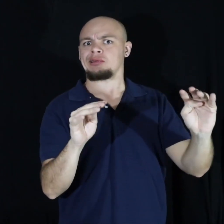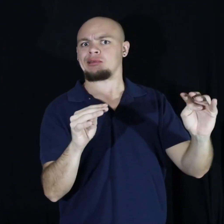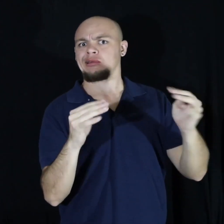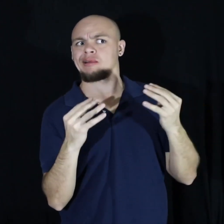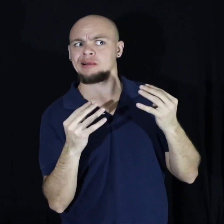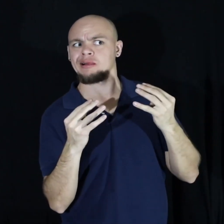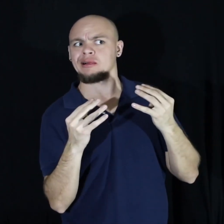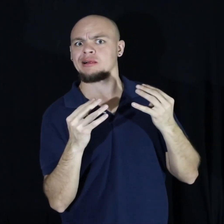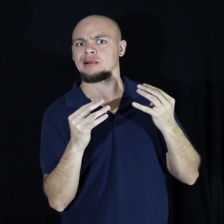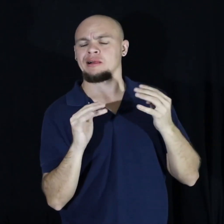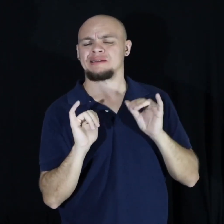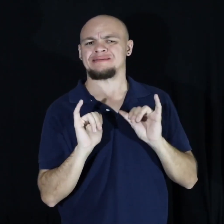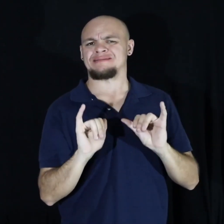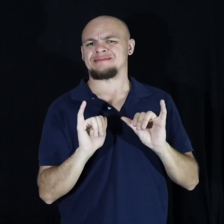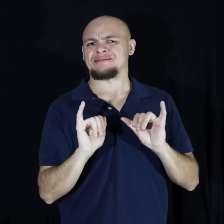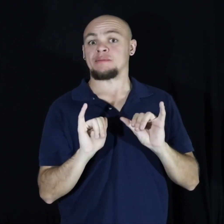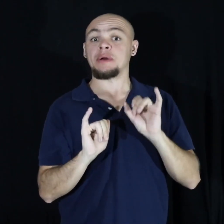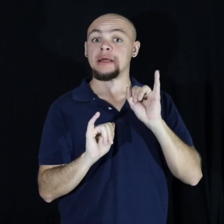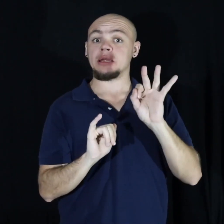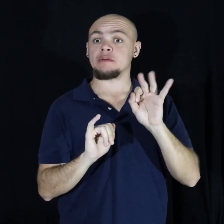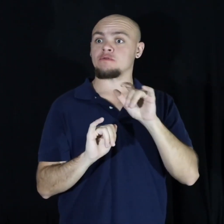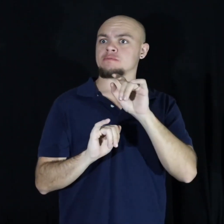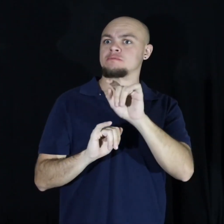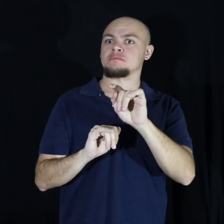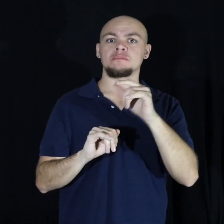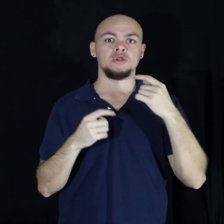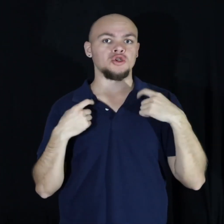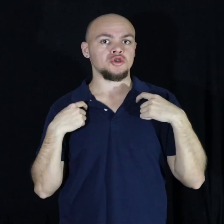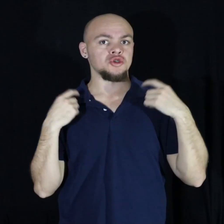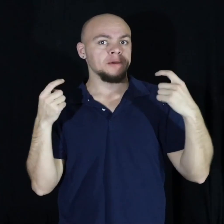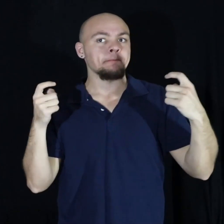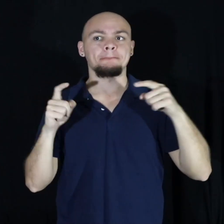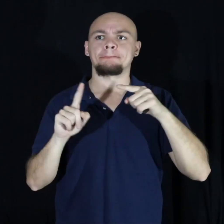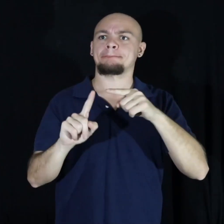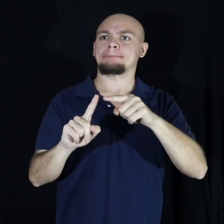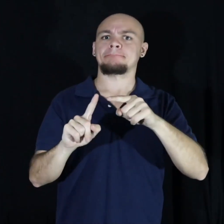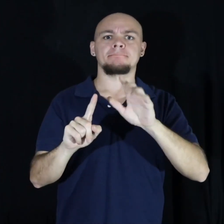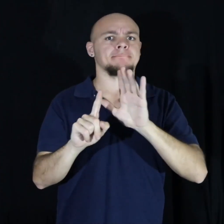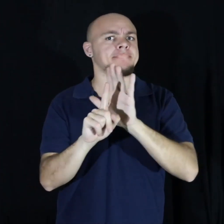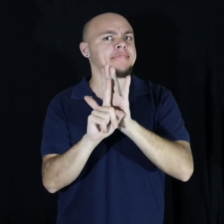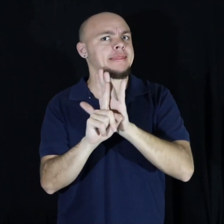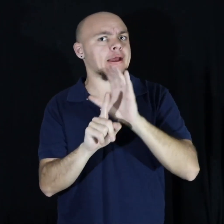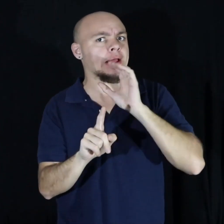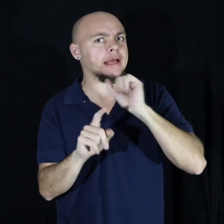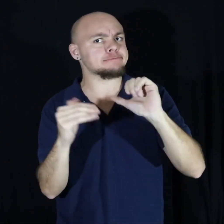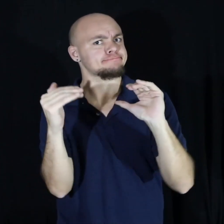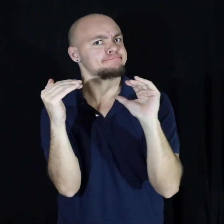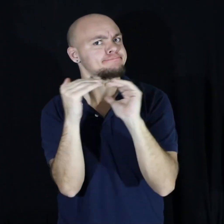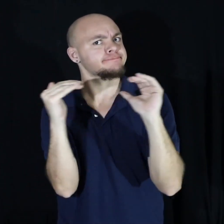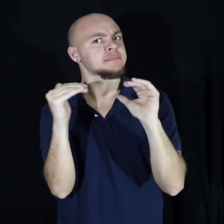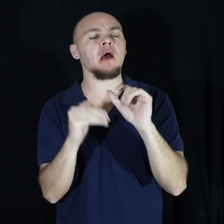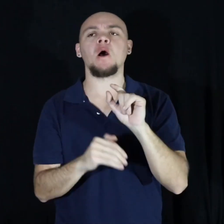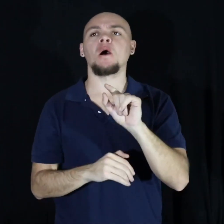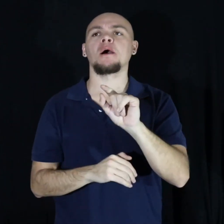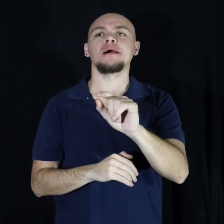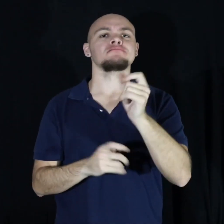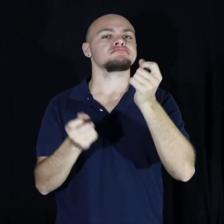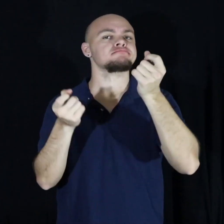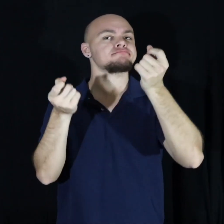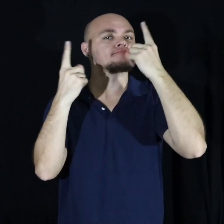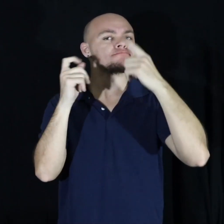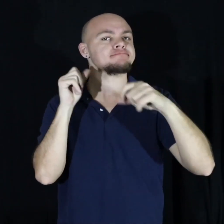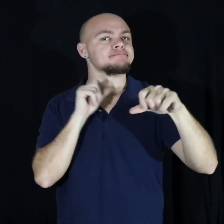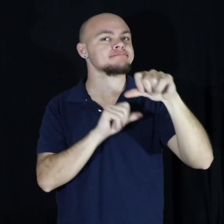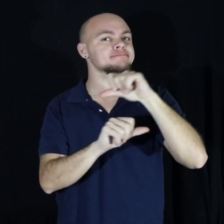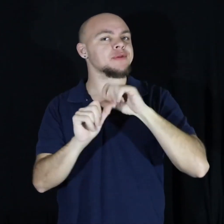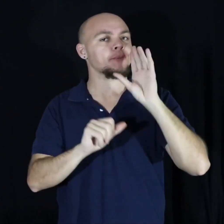way but if they go to one that has people their age they will feel as if they understand each other